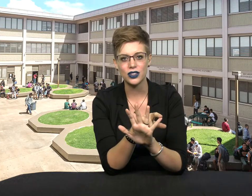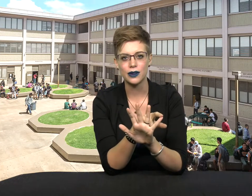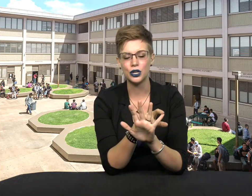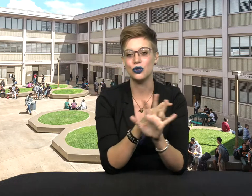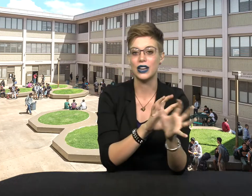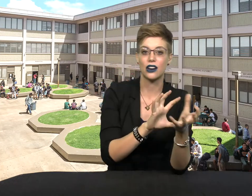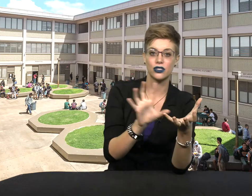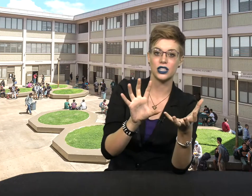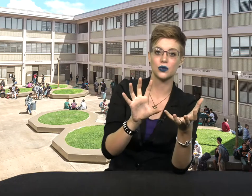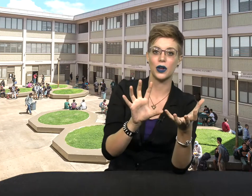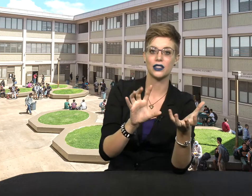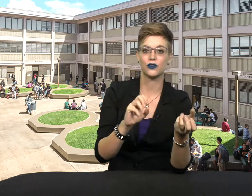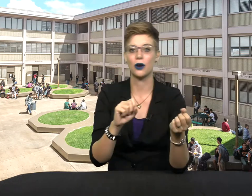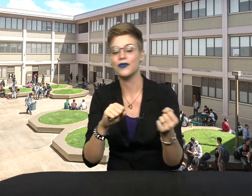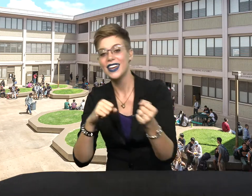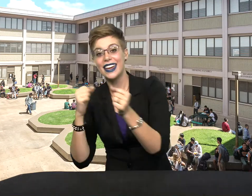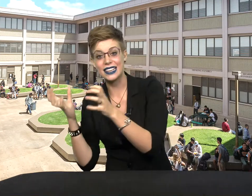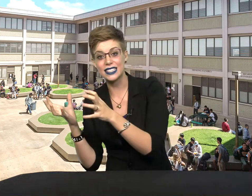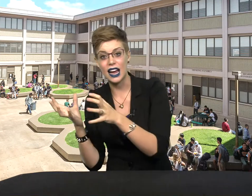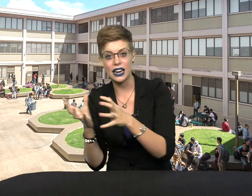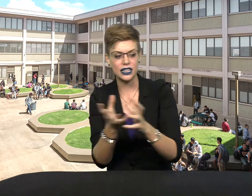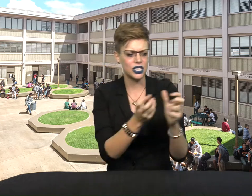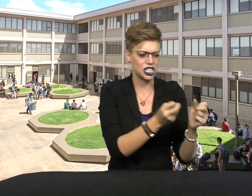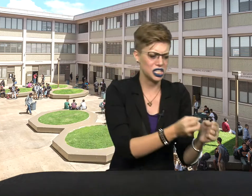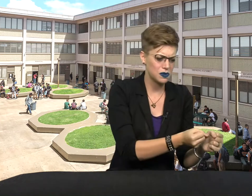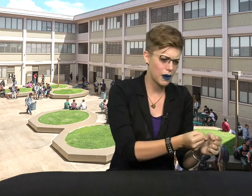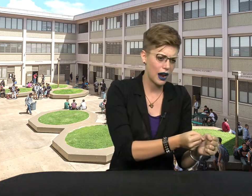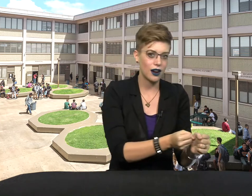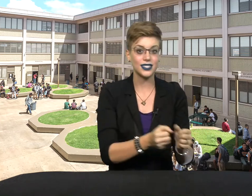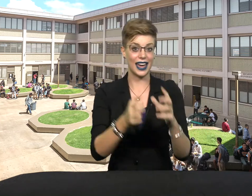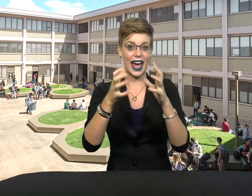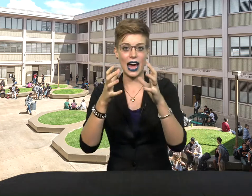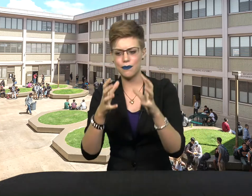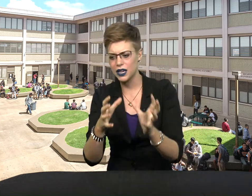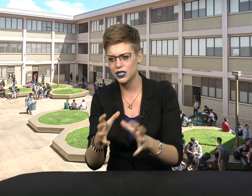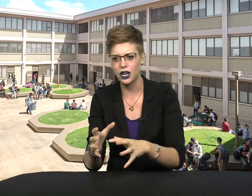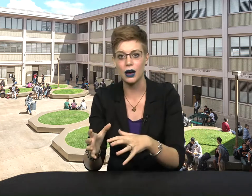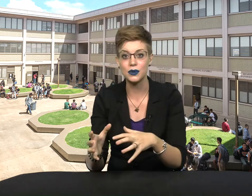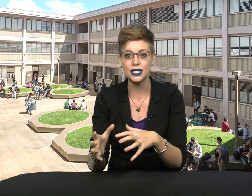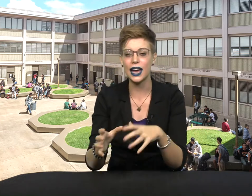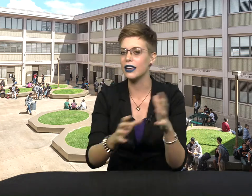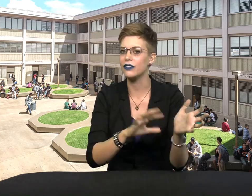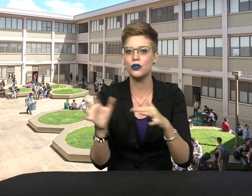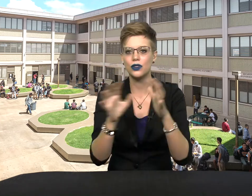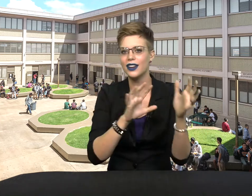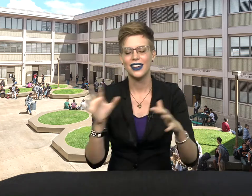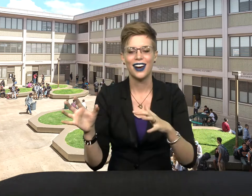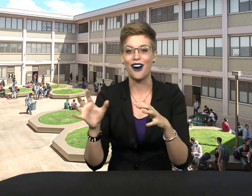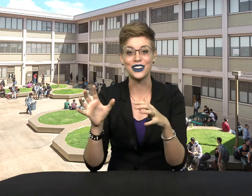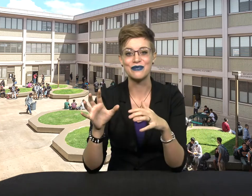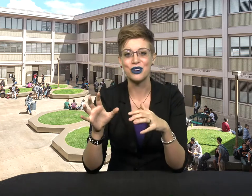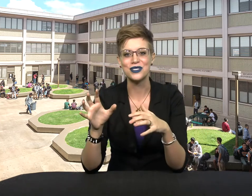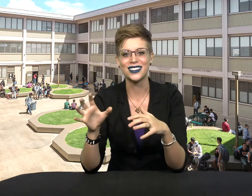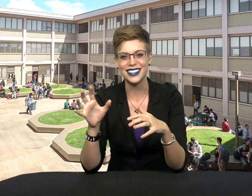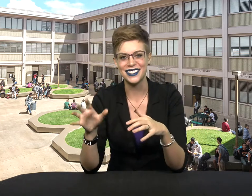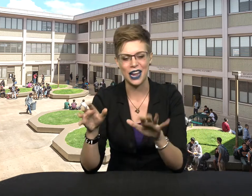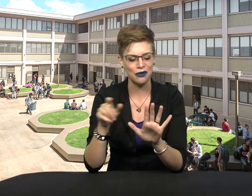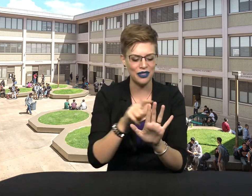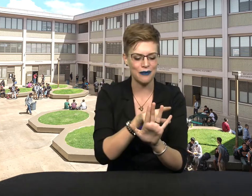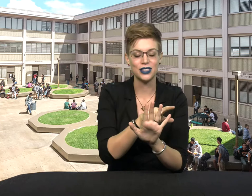someone who naturally swings from excited to despair to happy to upset, if you aren't emotionally stable, that means